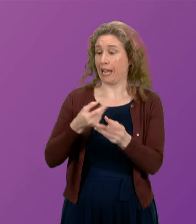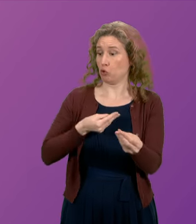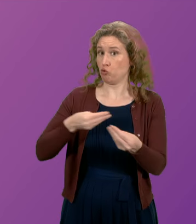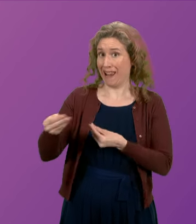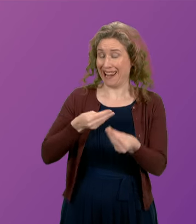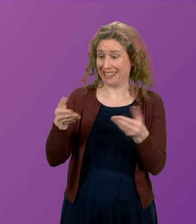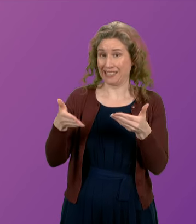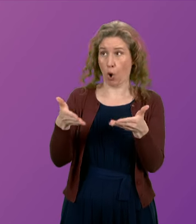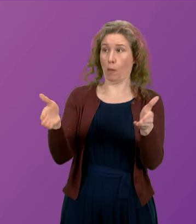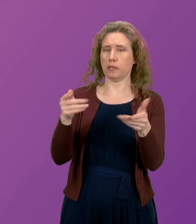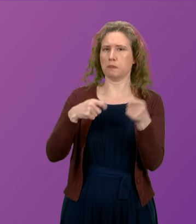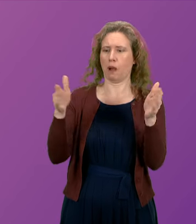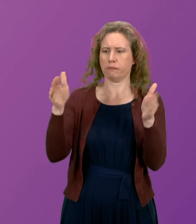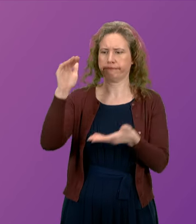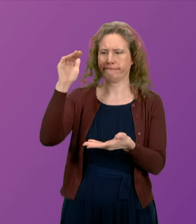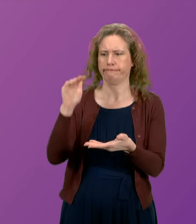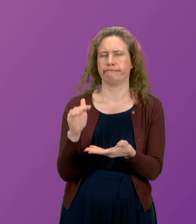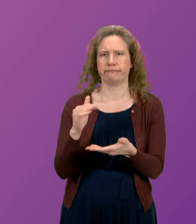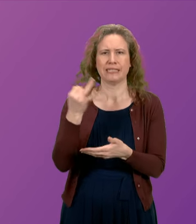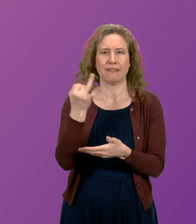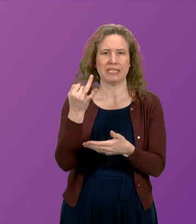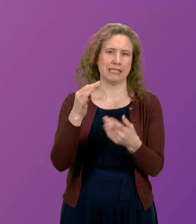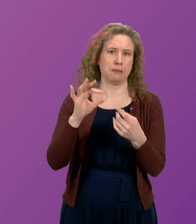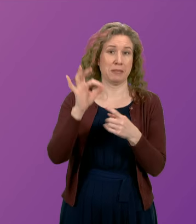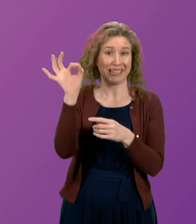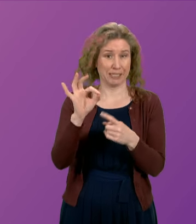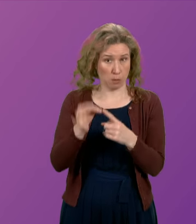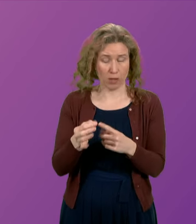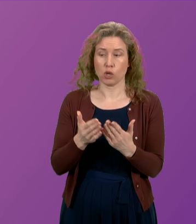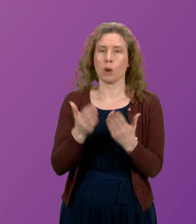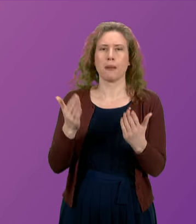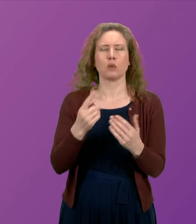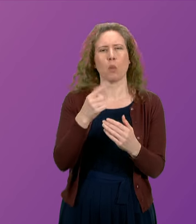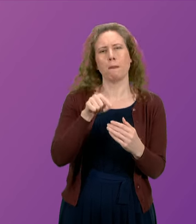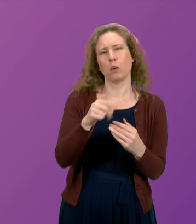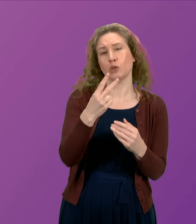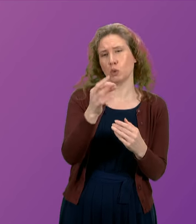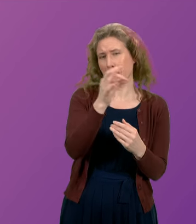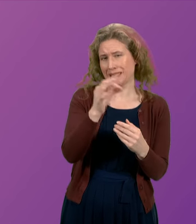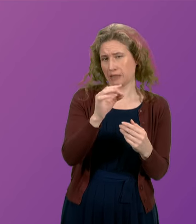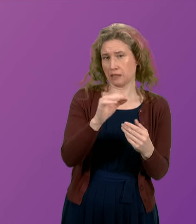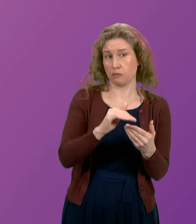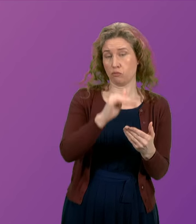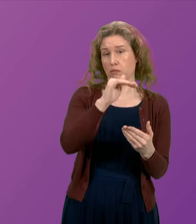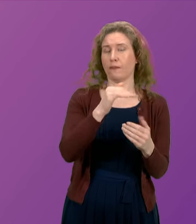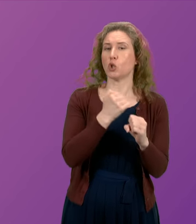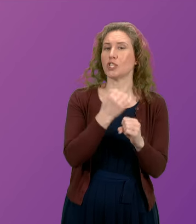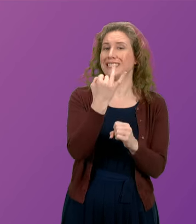openness has declined by 0.7 percentage points since 2019 compared with a 1.2% percentage point rise for